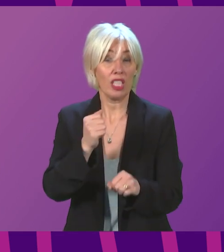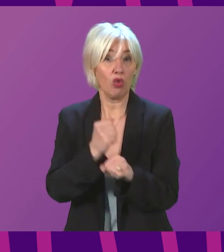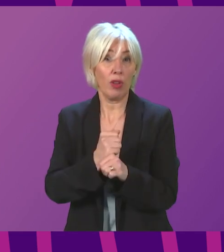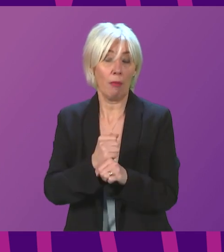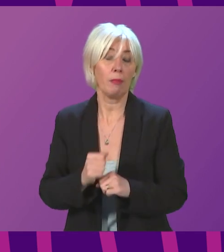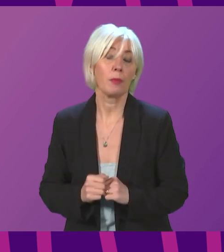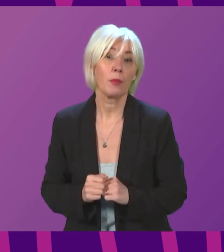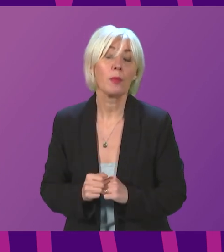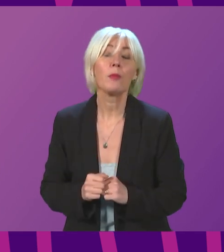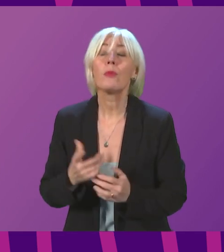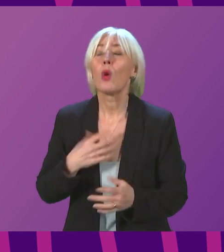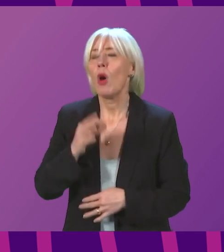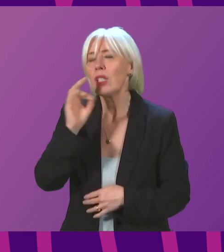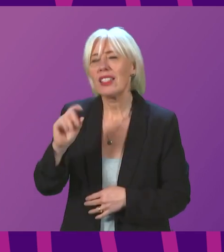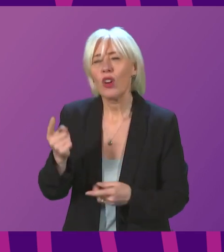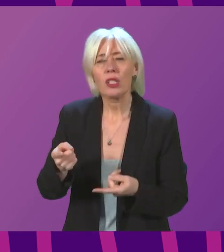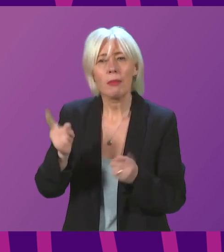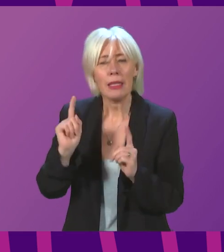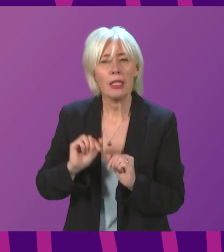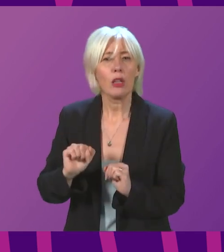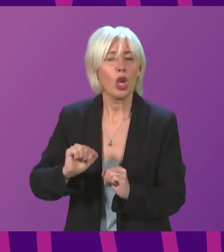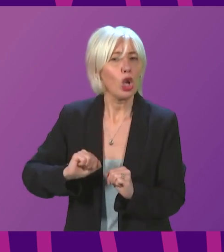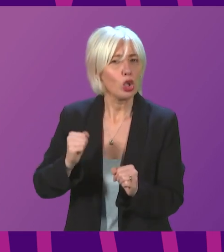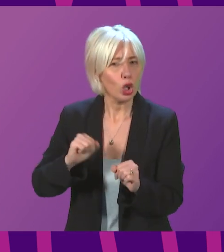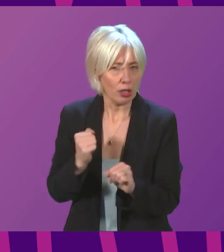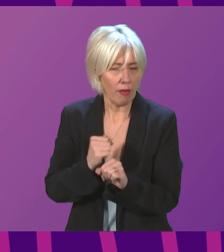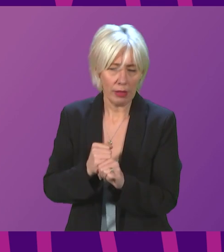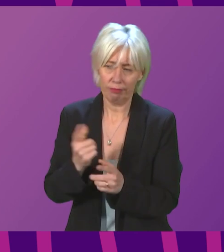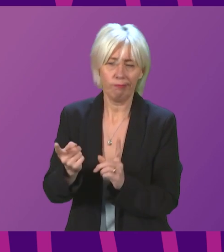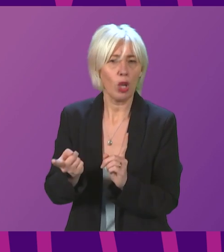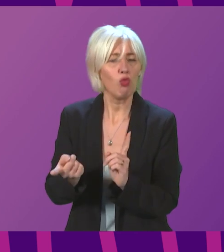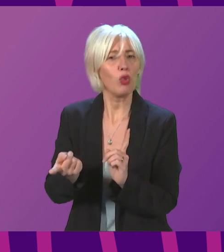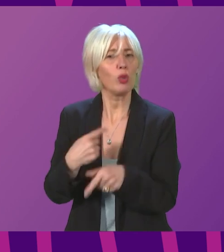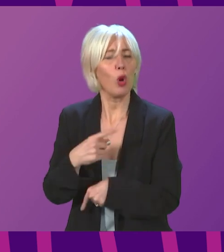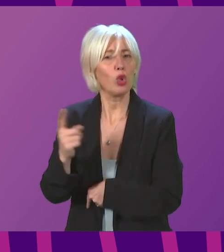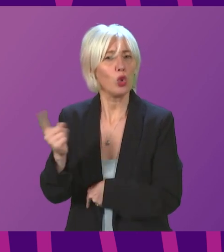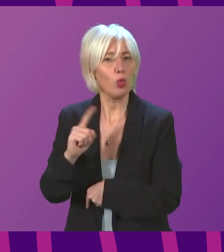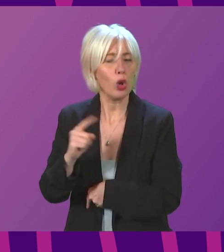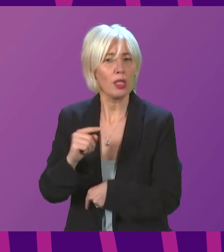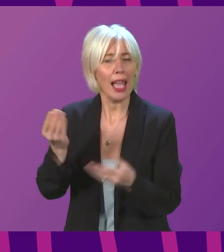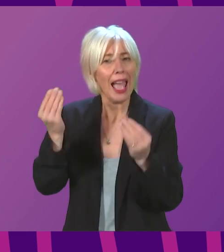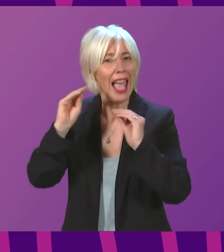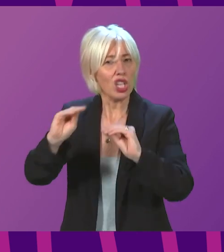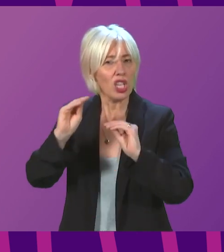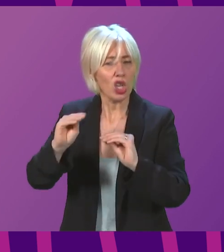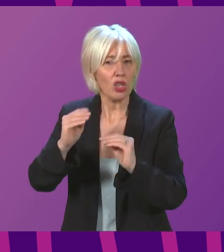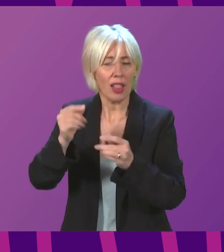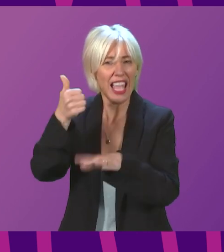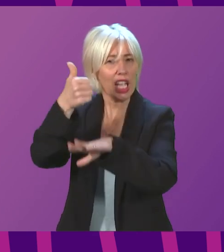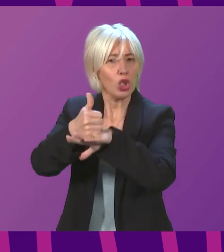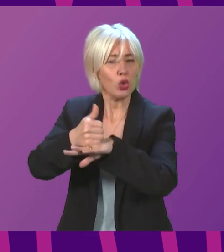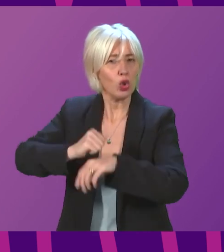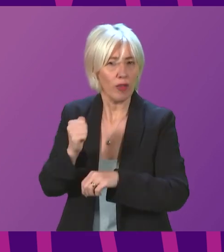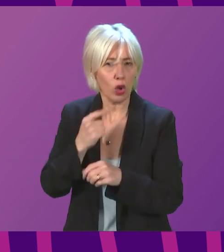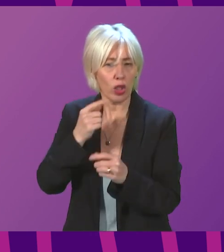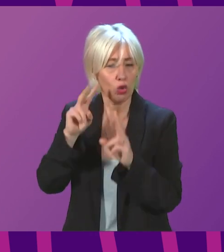Presidenting Officer. To ask the First Minister what the Scottish Government's response is to the recent survey by the Educational Institute of Scotland which